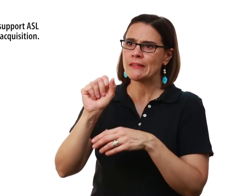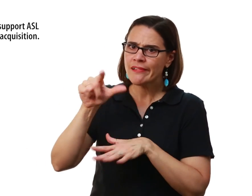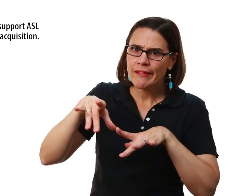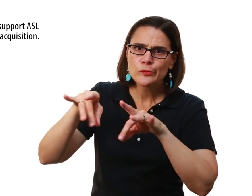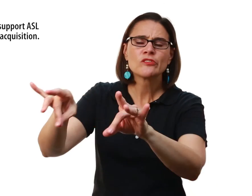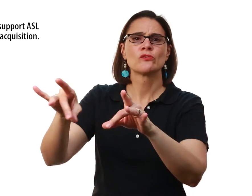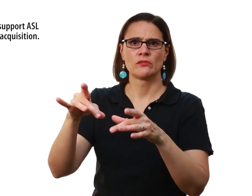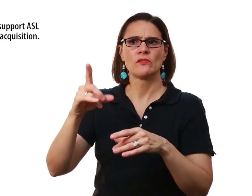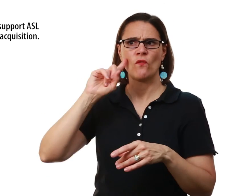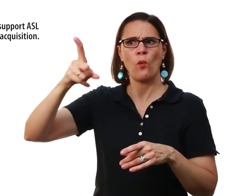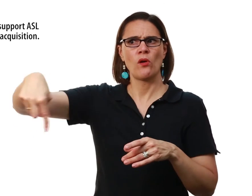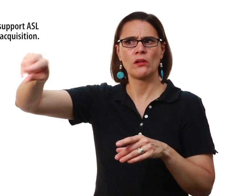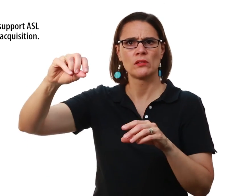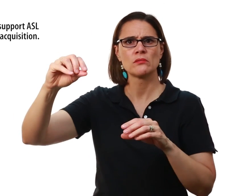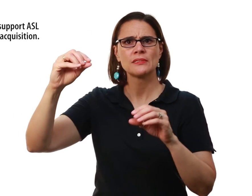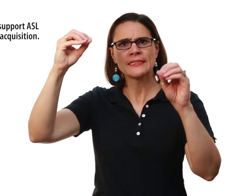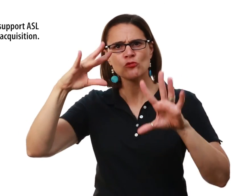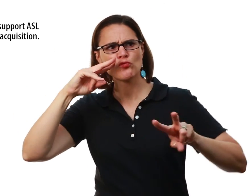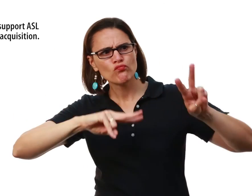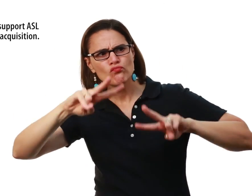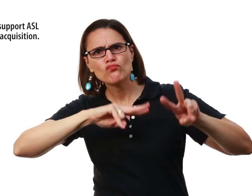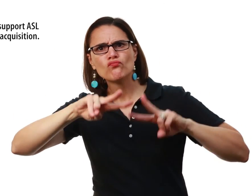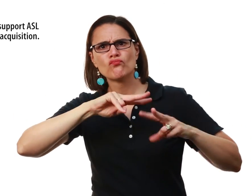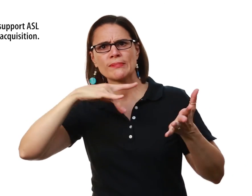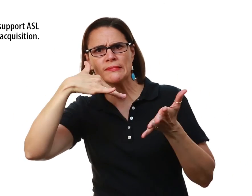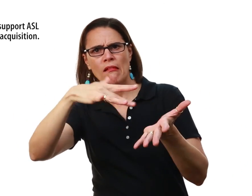linguistics And ASL acquisition For people to view and study and learn from